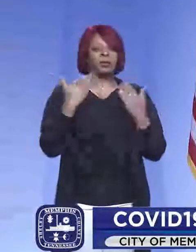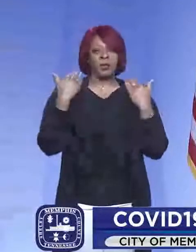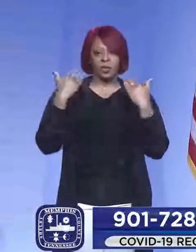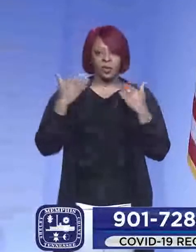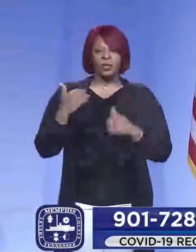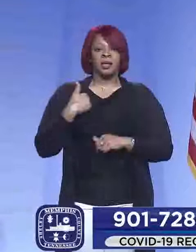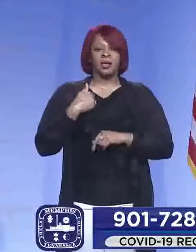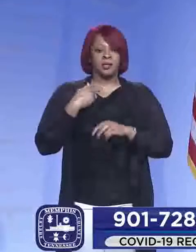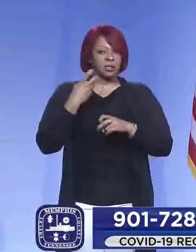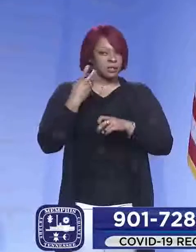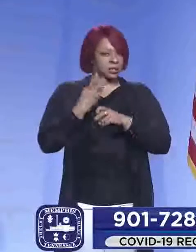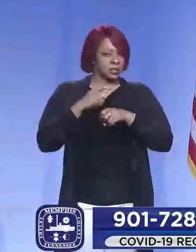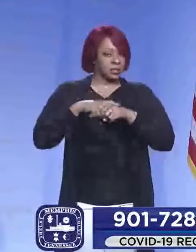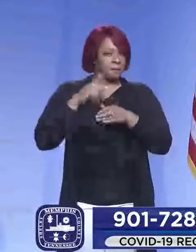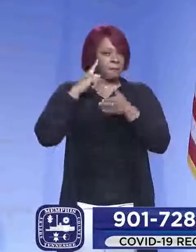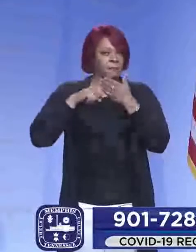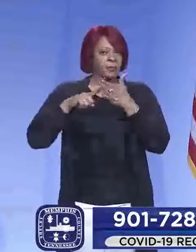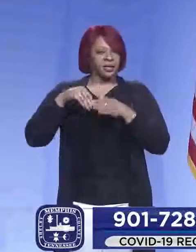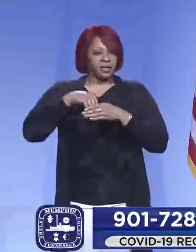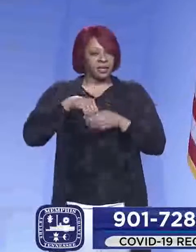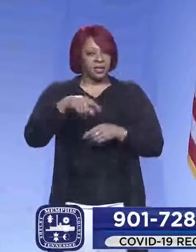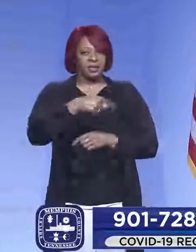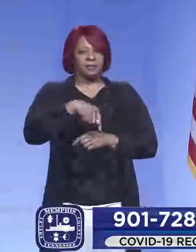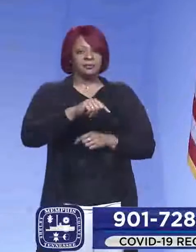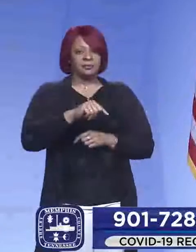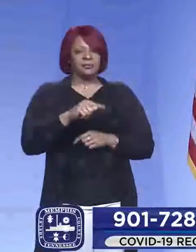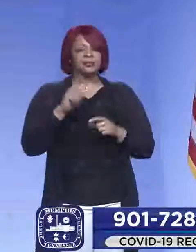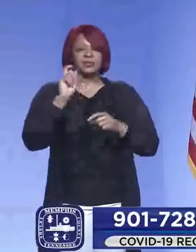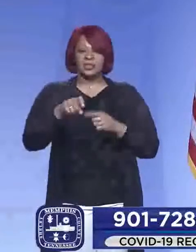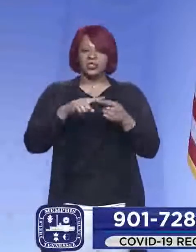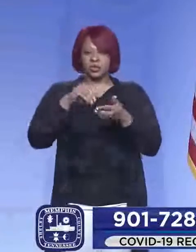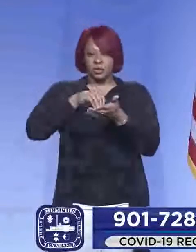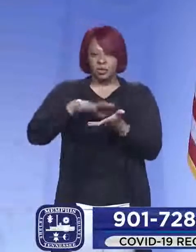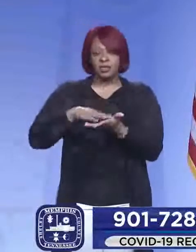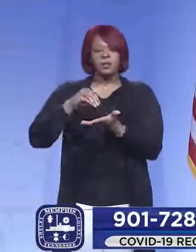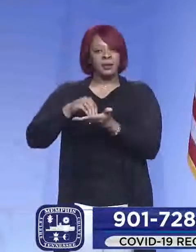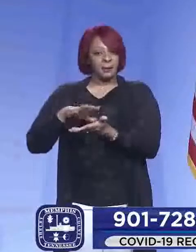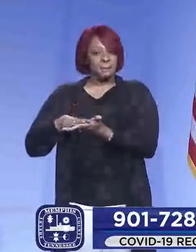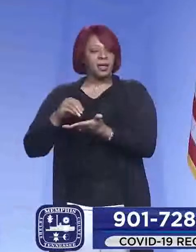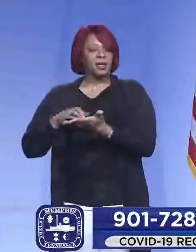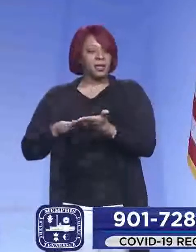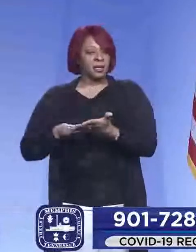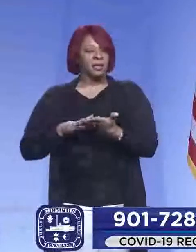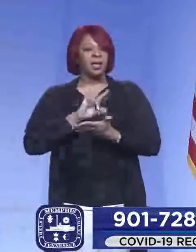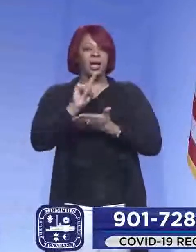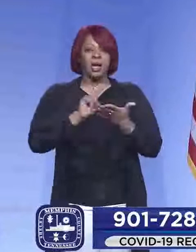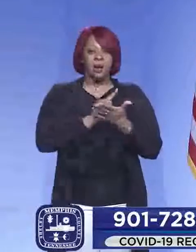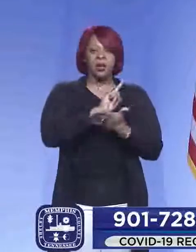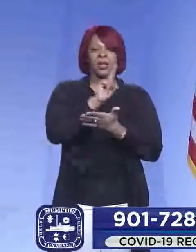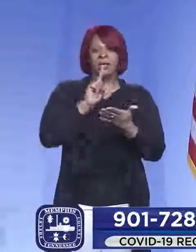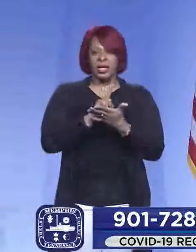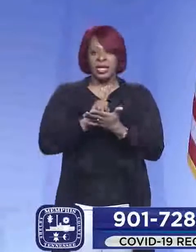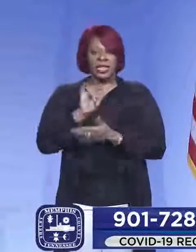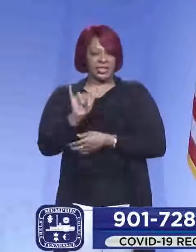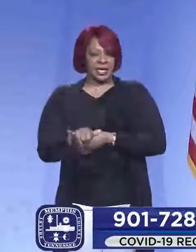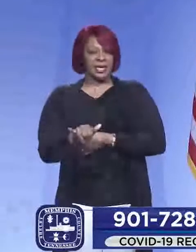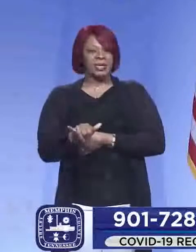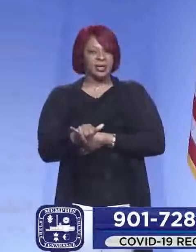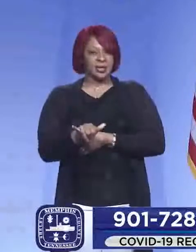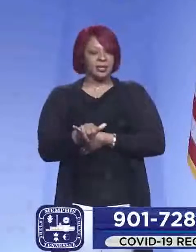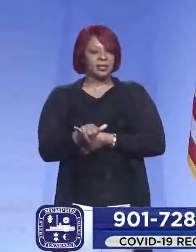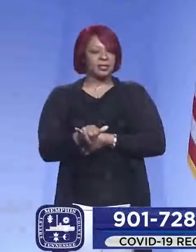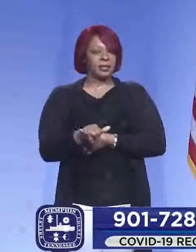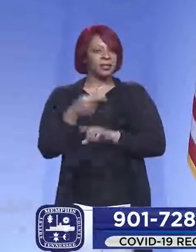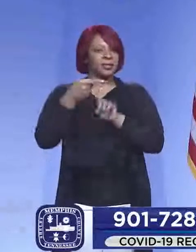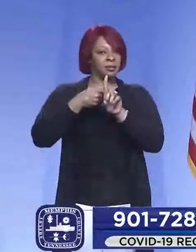have digital thermometers inside them, um, that they have to document, uh, on an hourly basis that, uh, the,